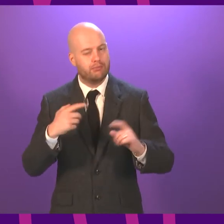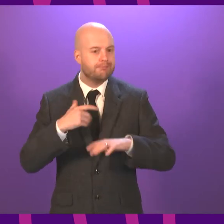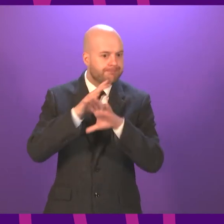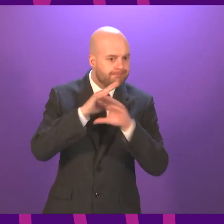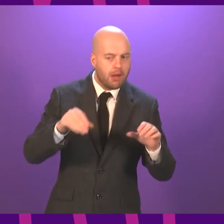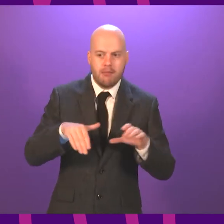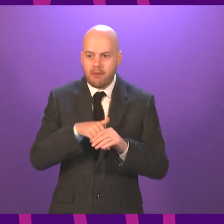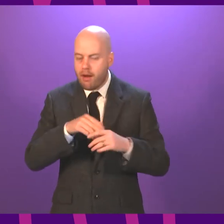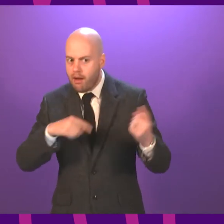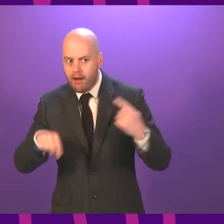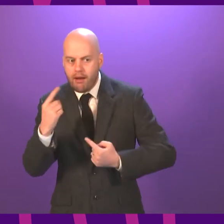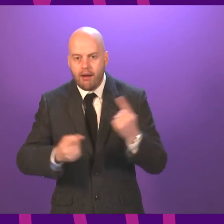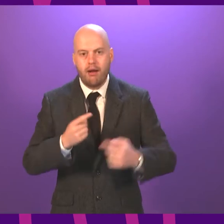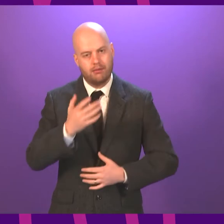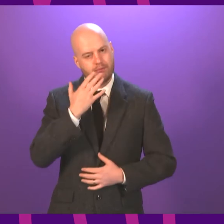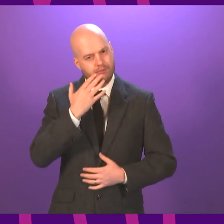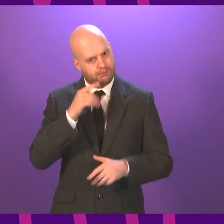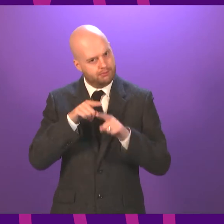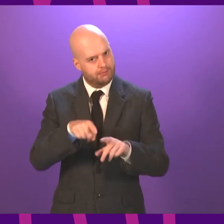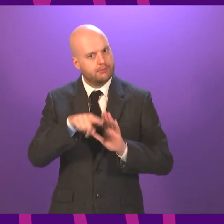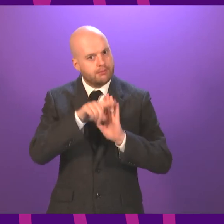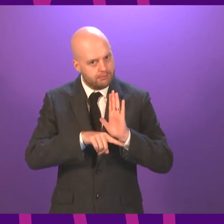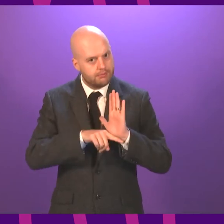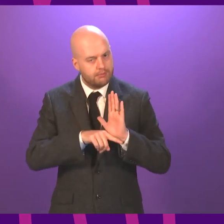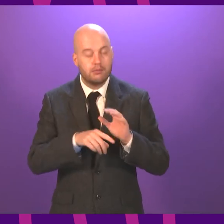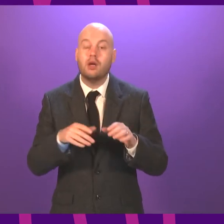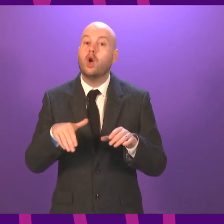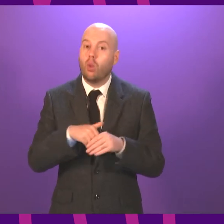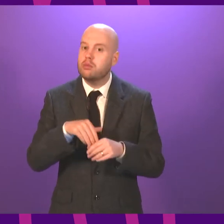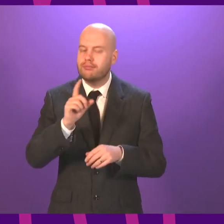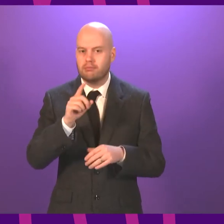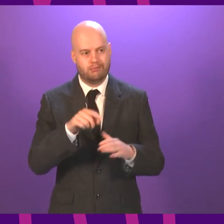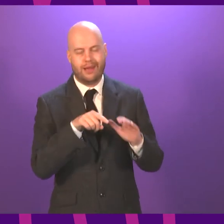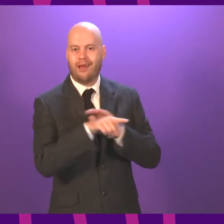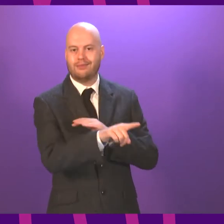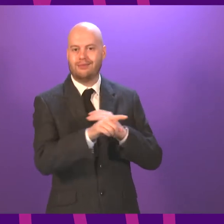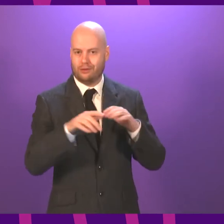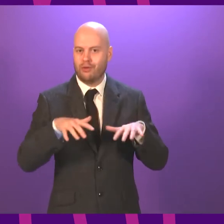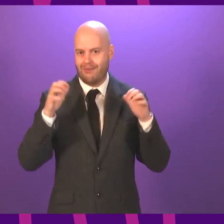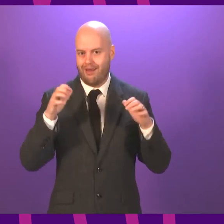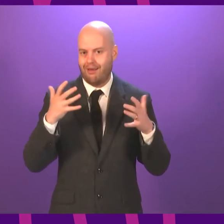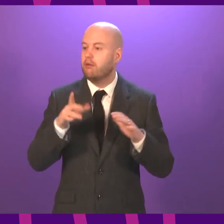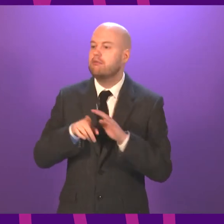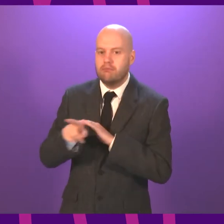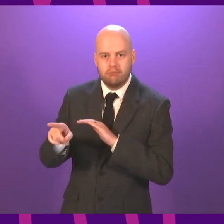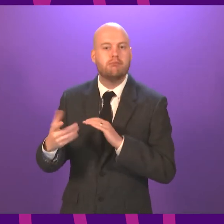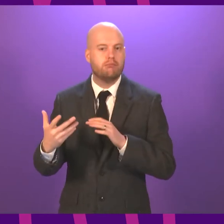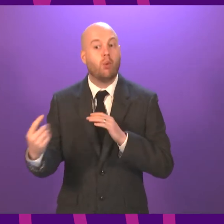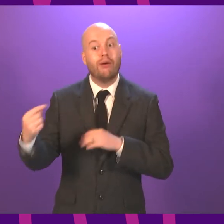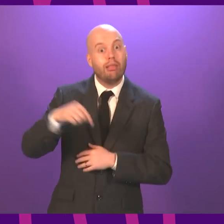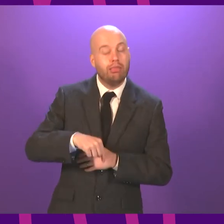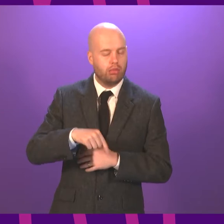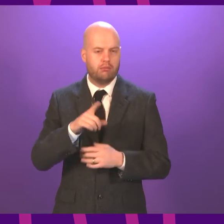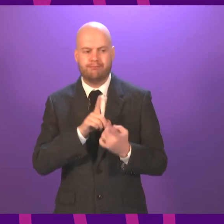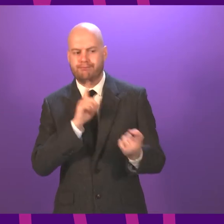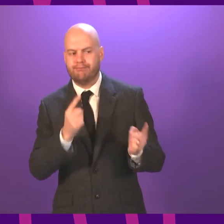take care to observe these measures including when entering and exiting the chamber and please only use the aisles and walkways to access your seat